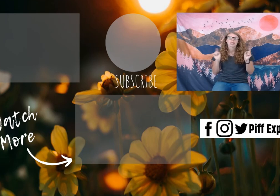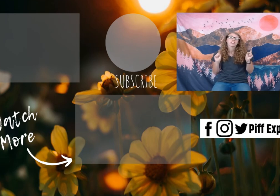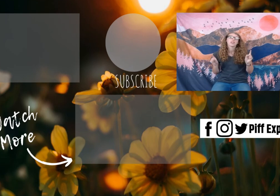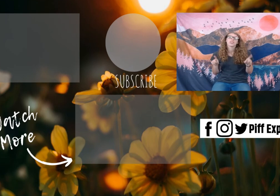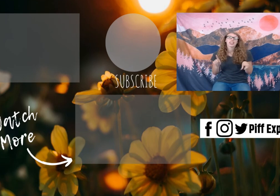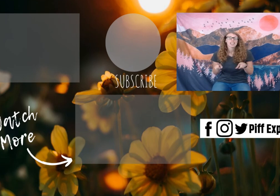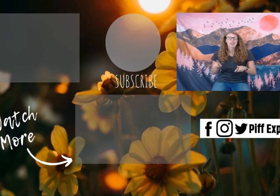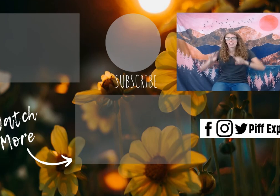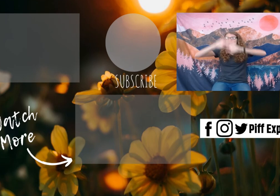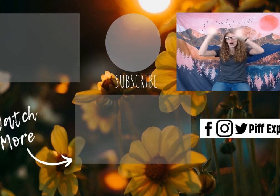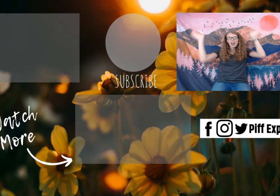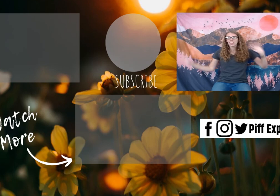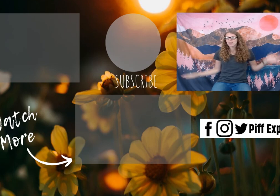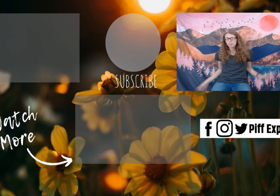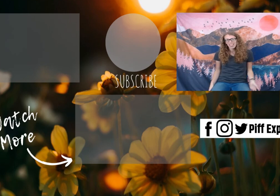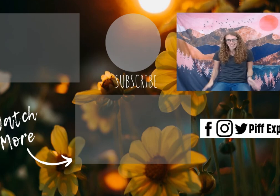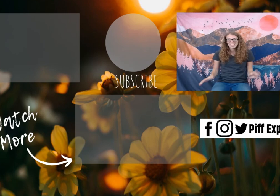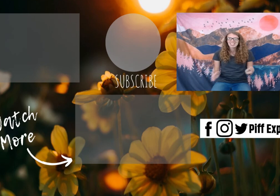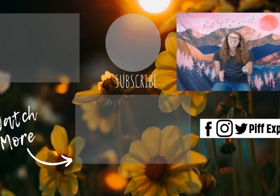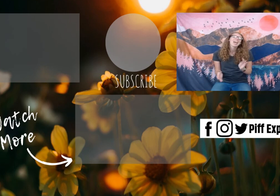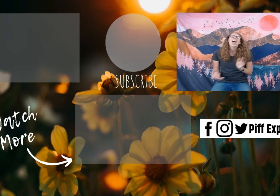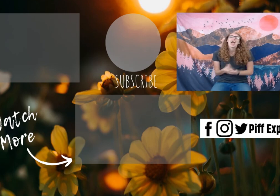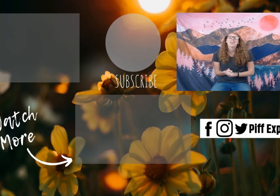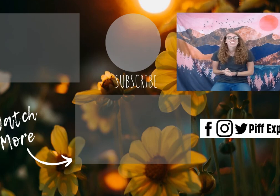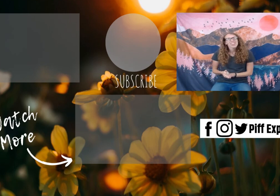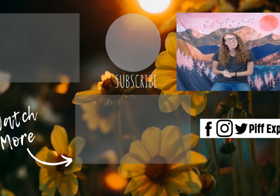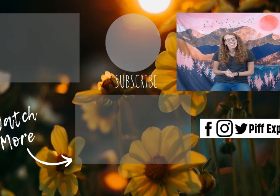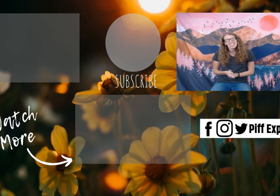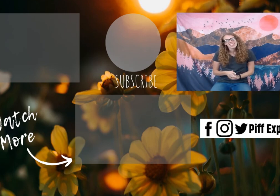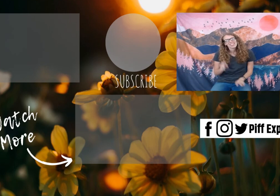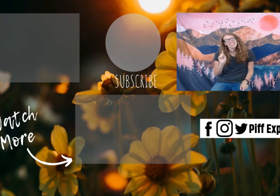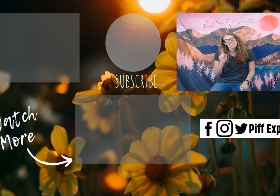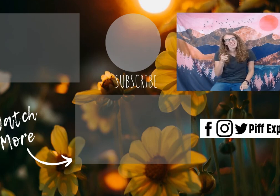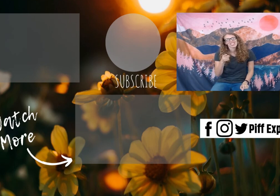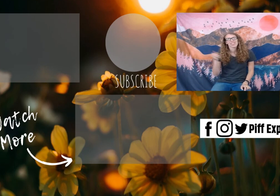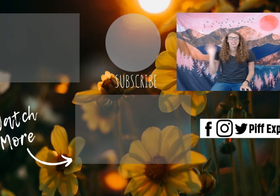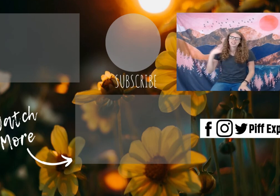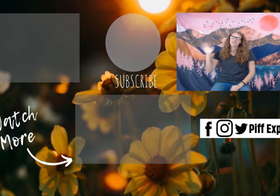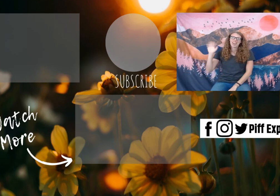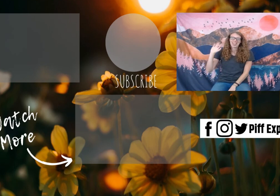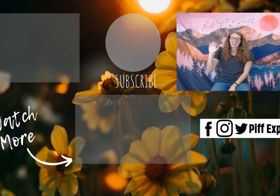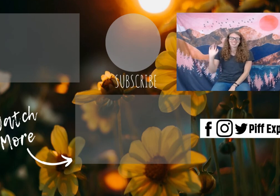make sure you check us out in all of the places. And we will see you next week. Bye guys.